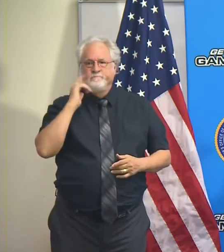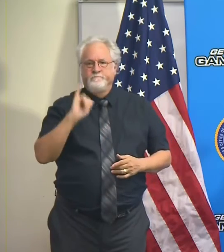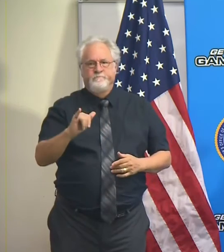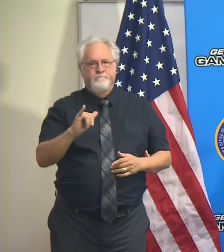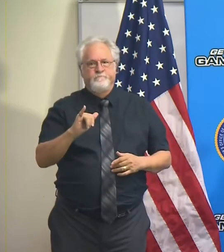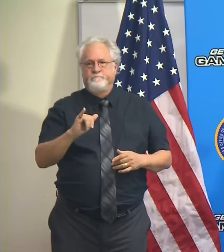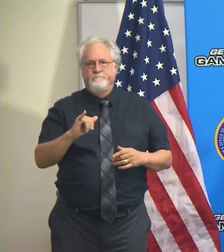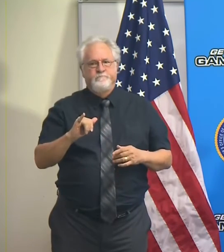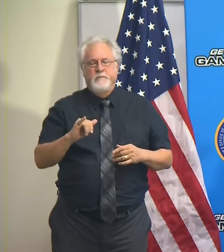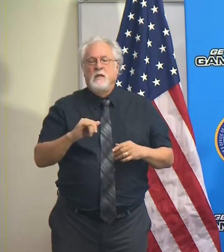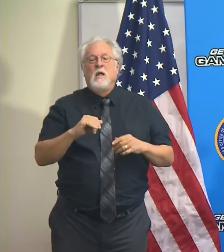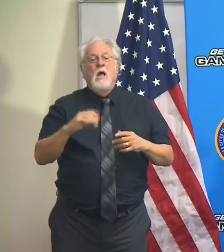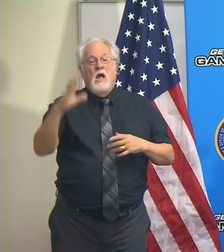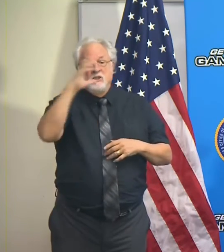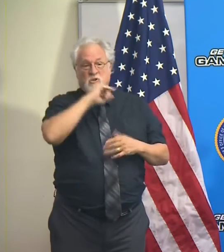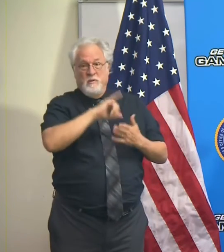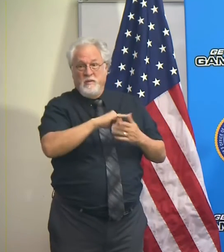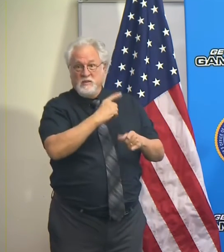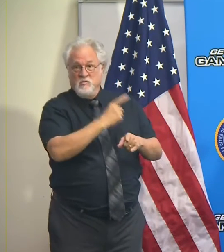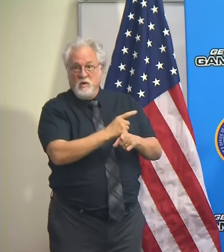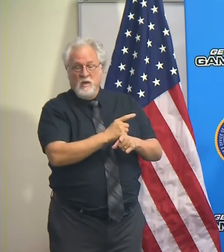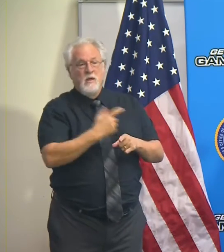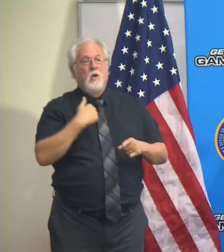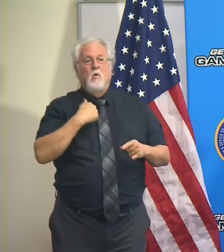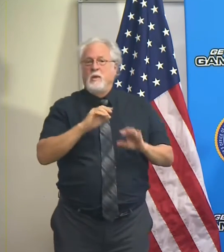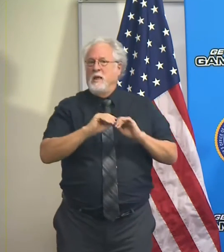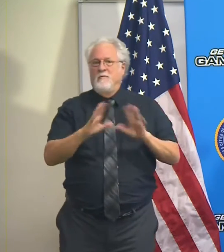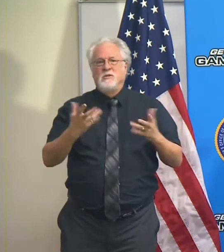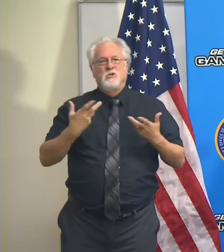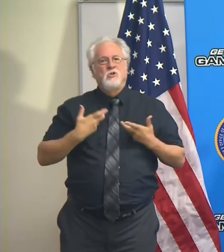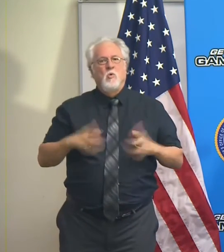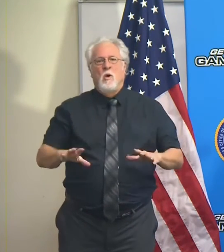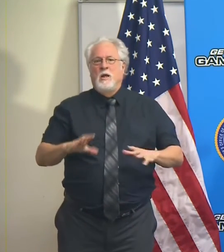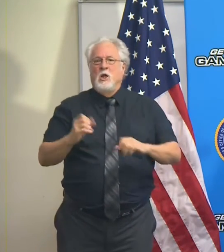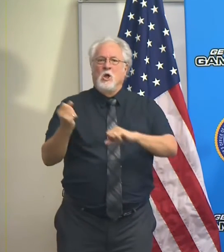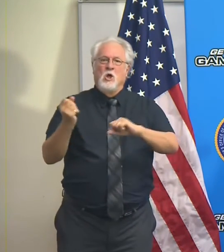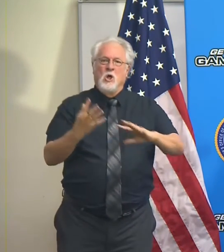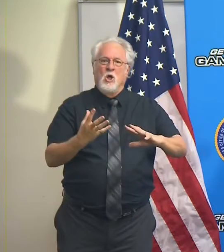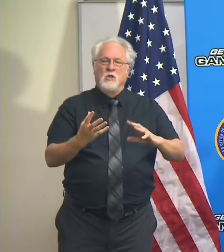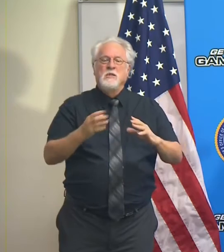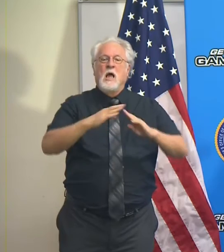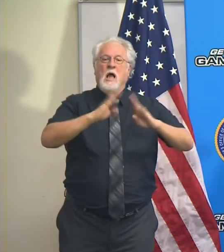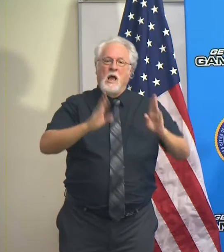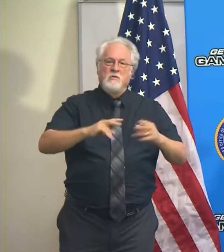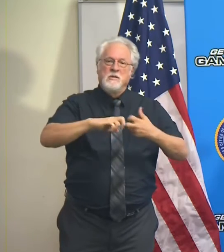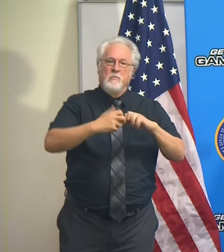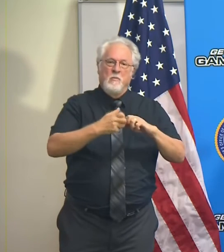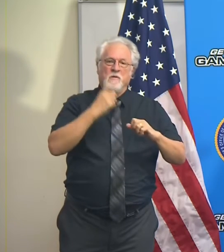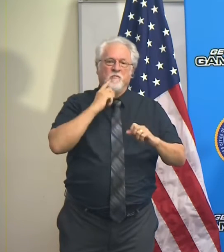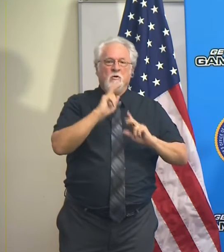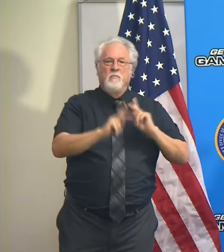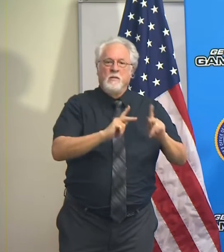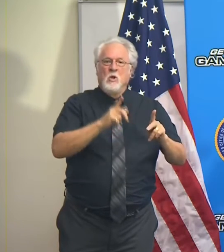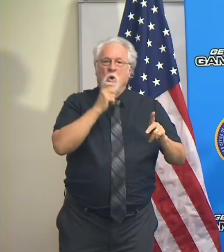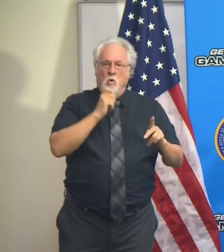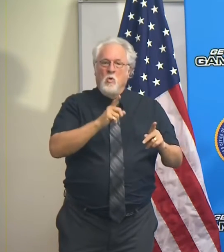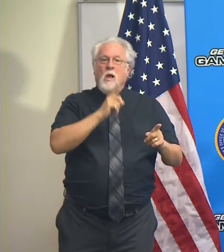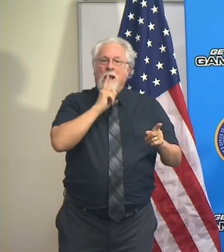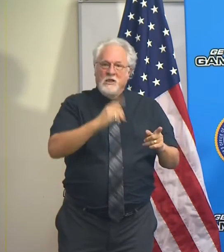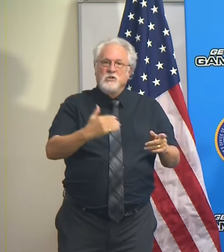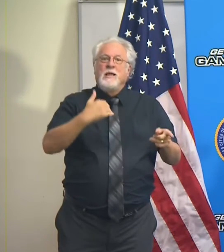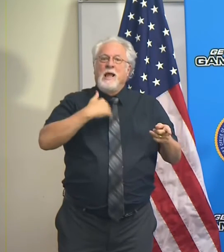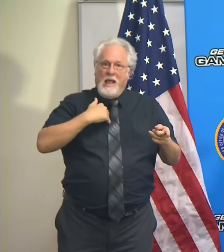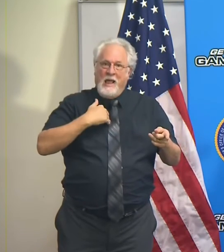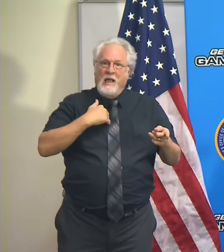report. Assuming it's correct, we obviously don't want to create housing problems for for individuals who actually